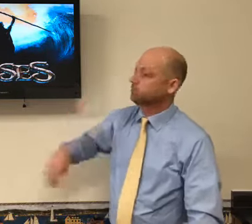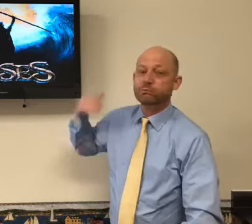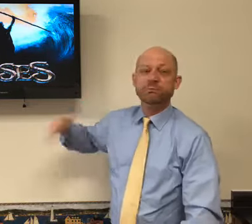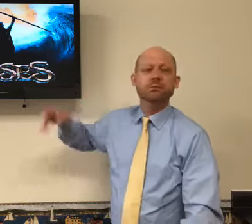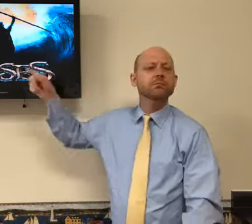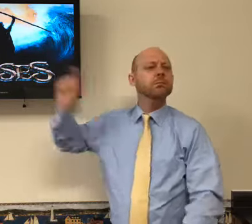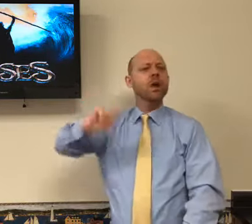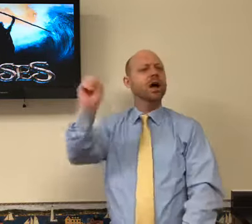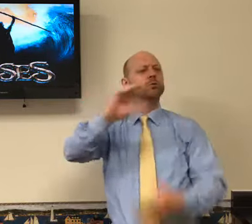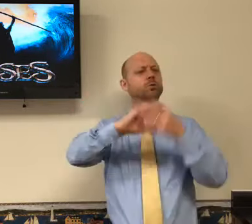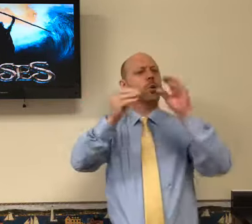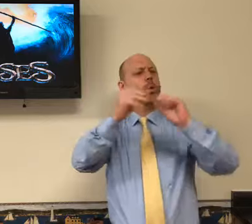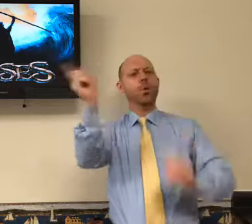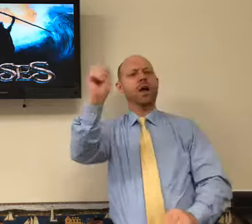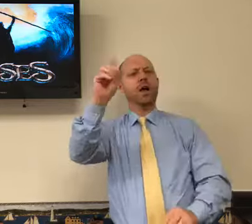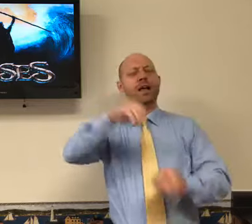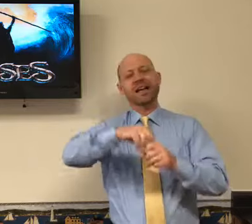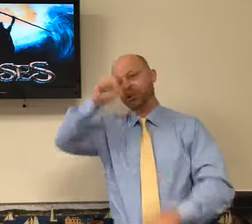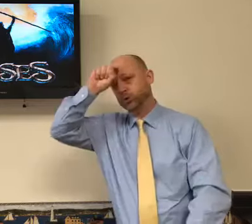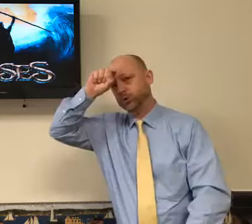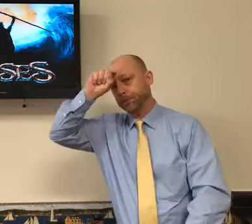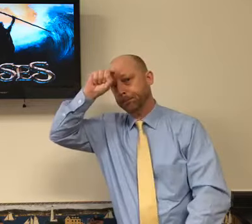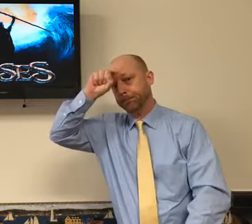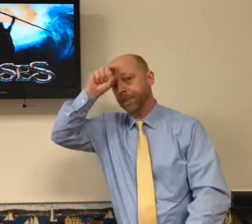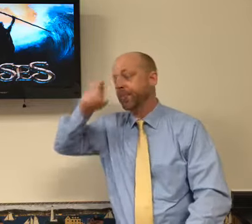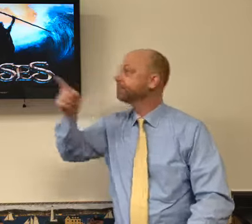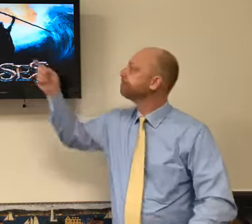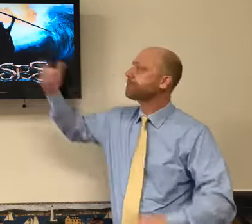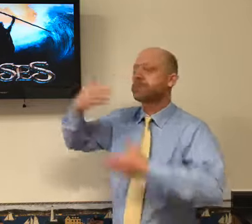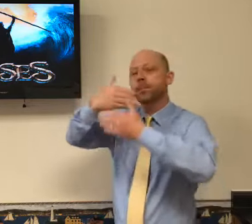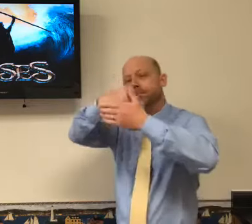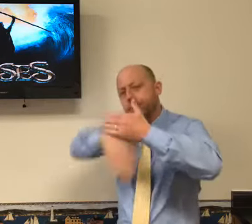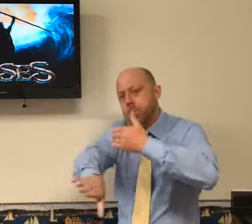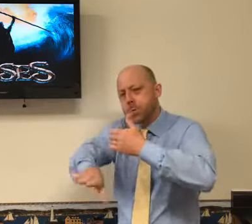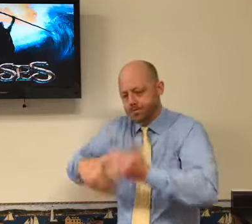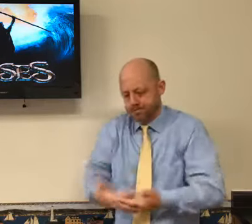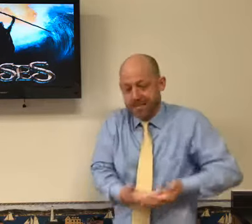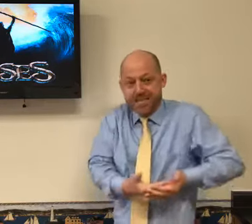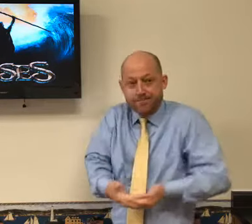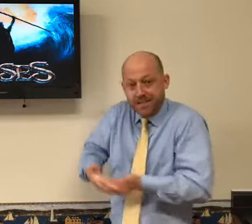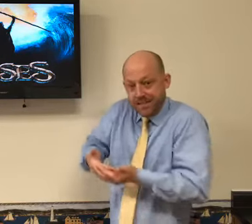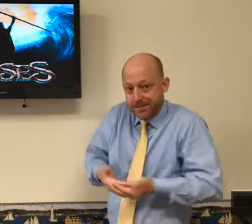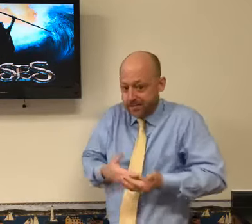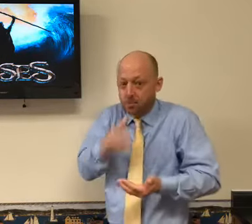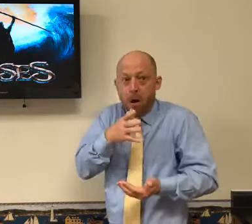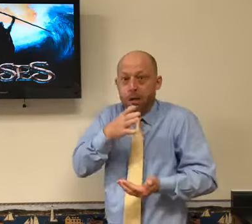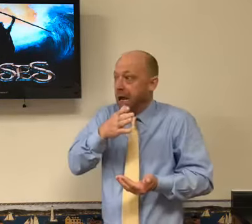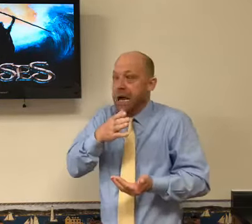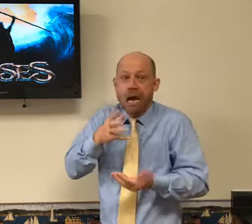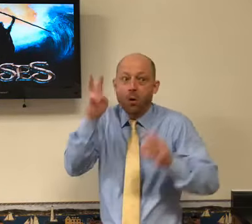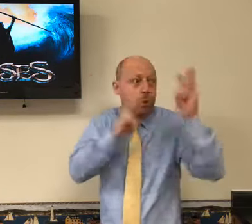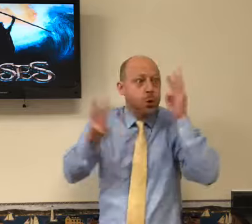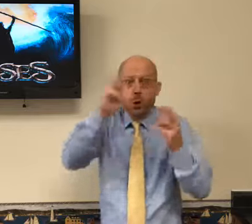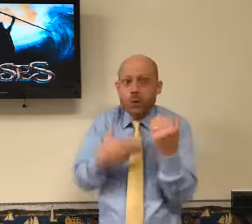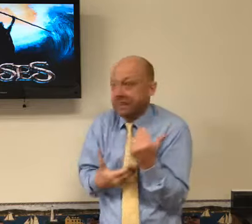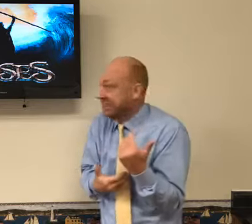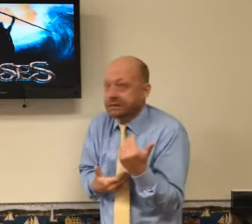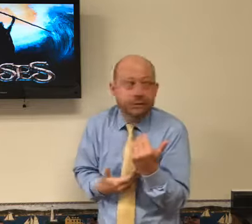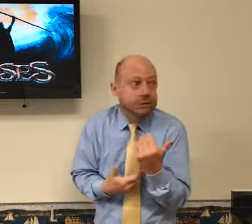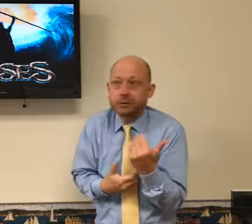And I love Moses. And you can find the story takes place in Egypt. He was born as a baby and his